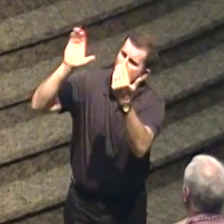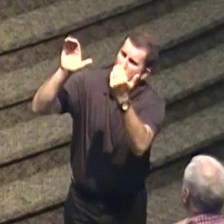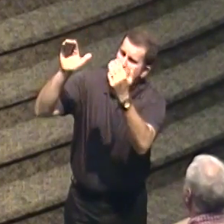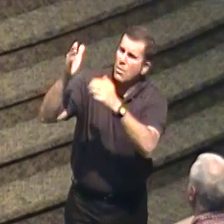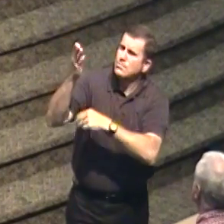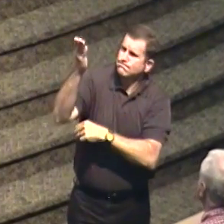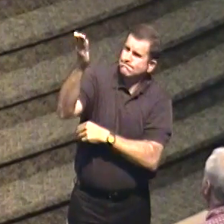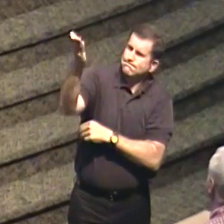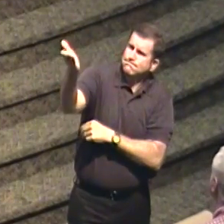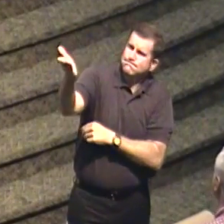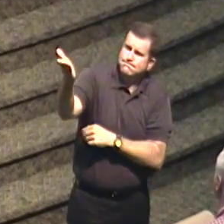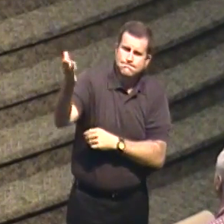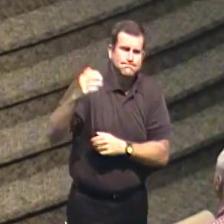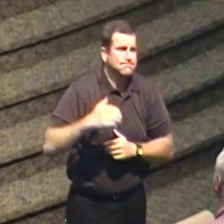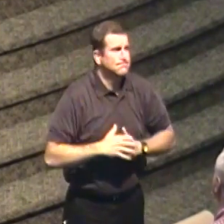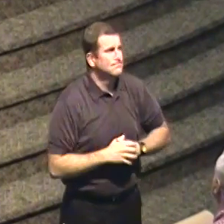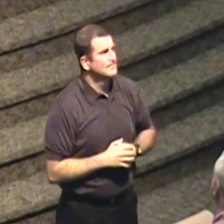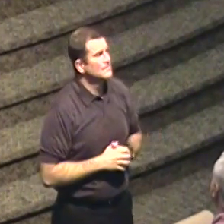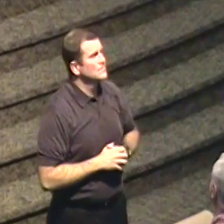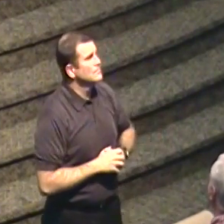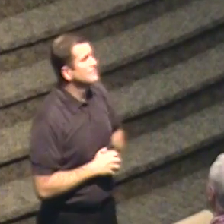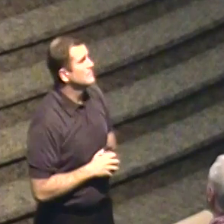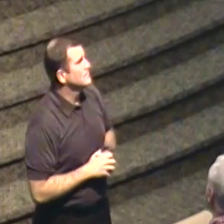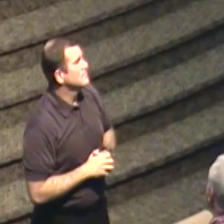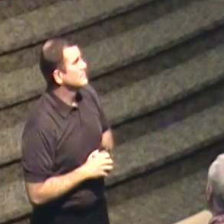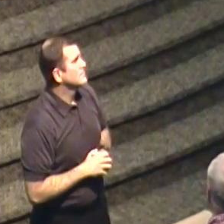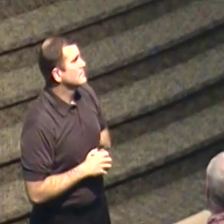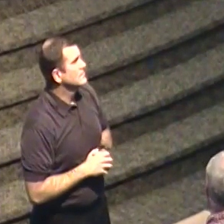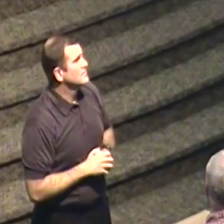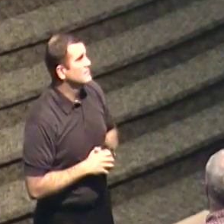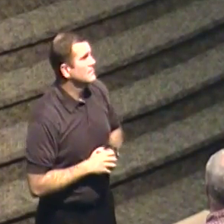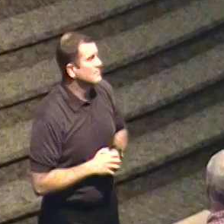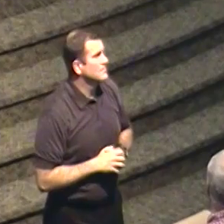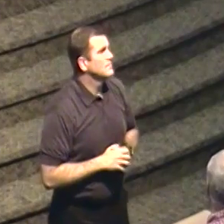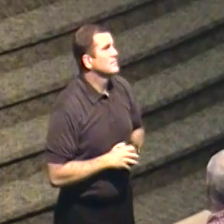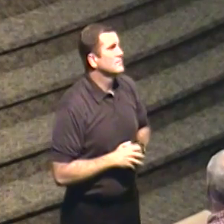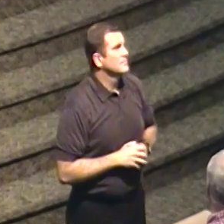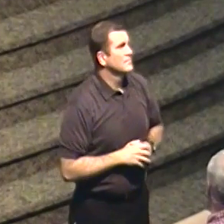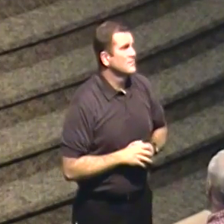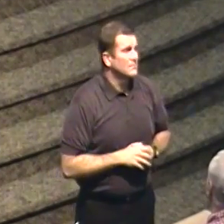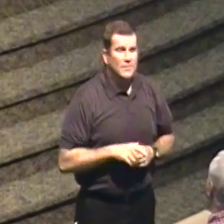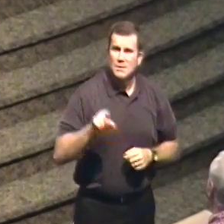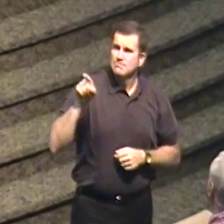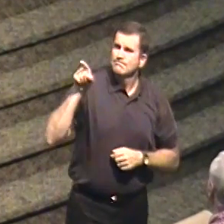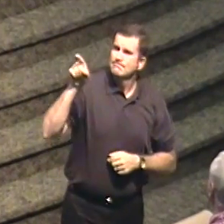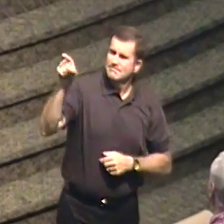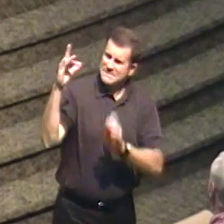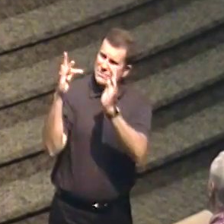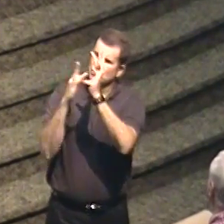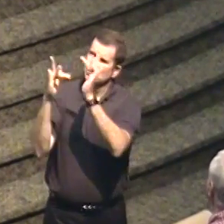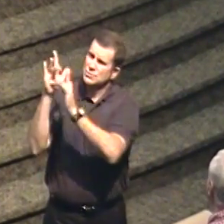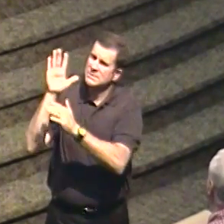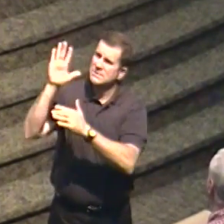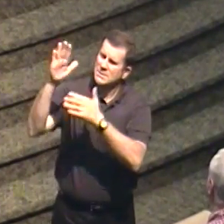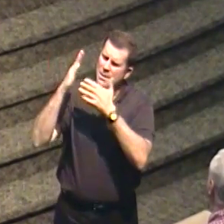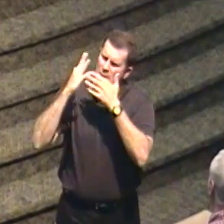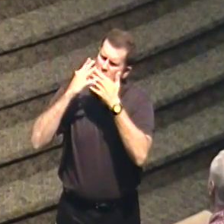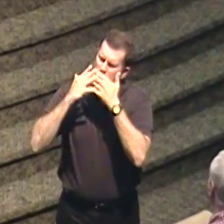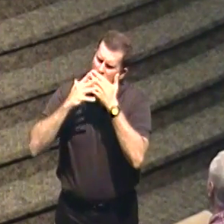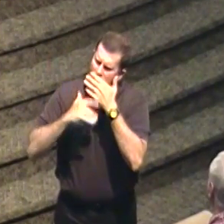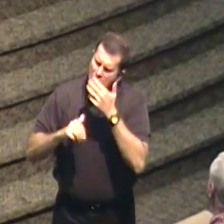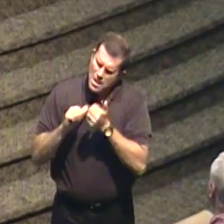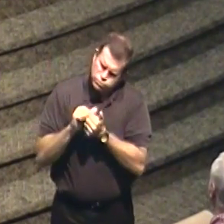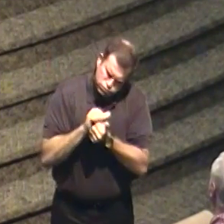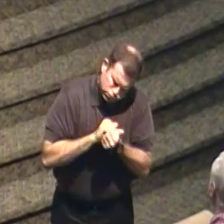every man sing the chorus the Lord of